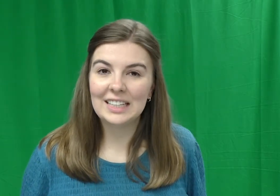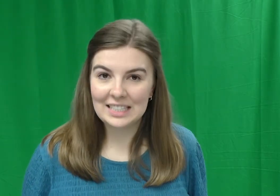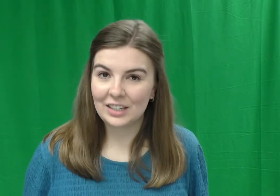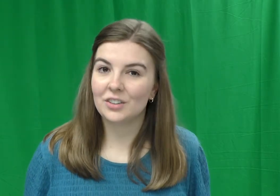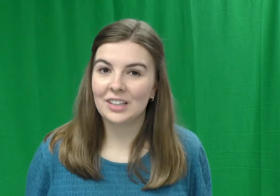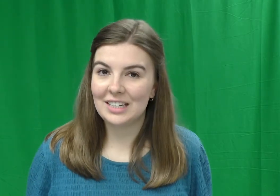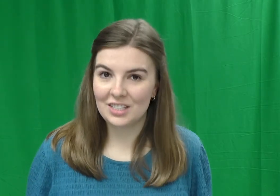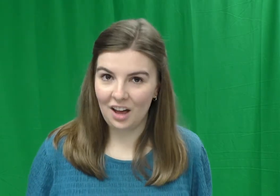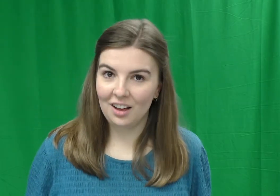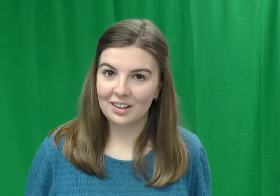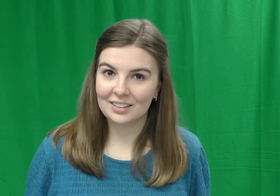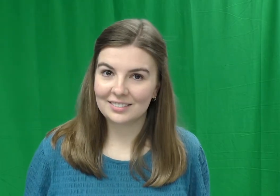Dickory Dock.